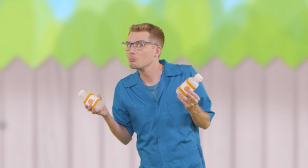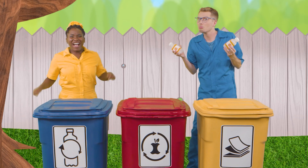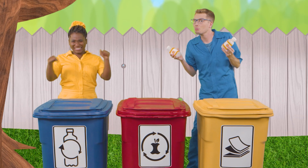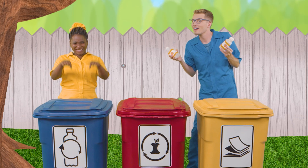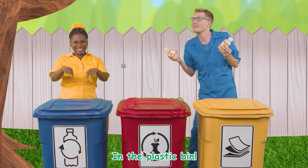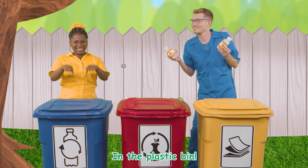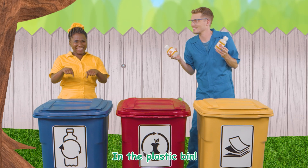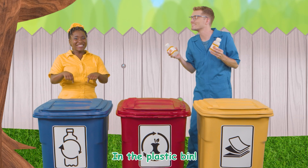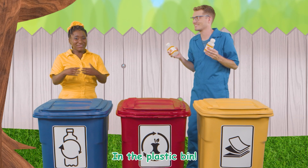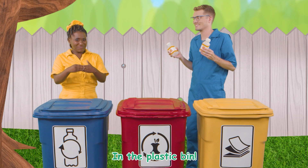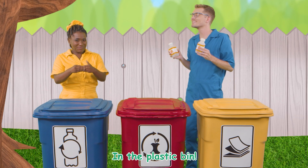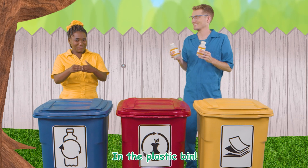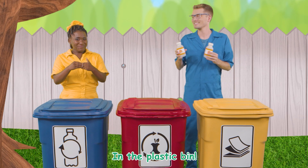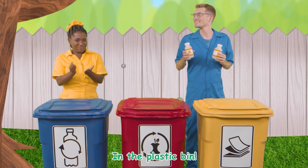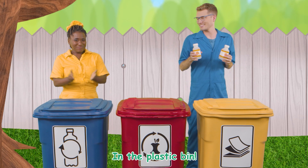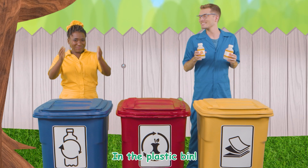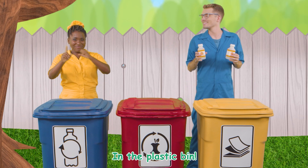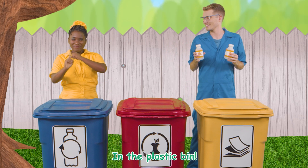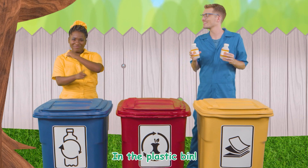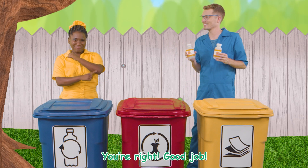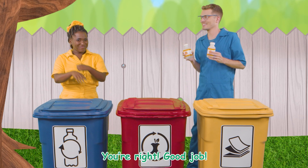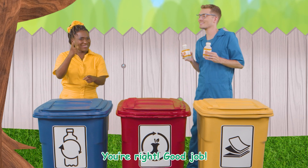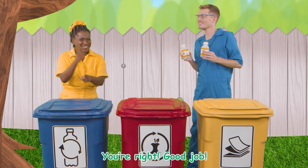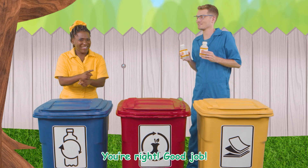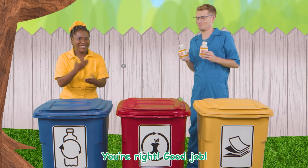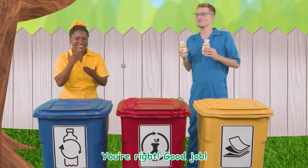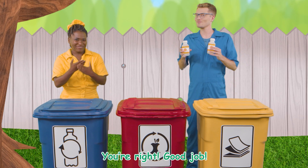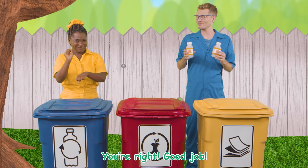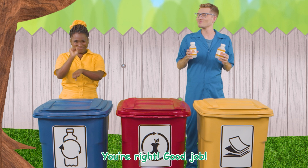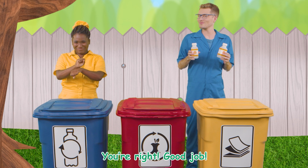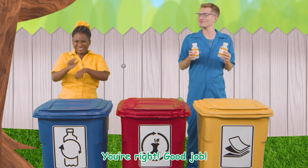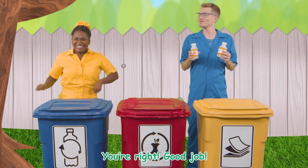In the plastic bin! You're right! Good job!